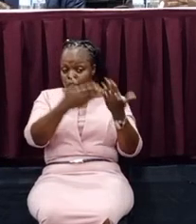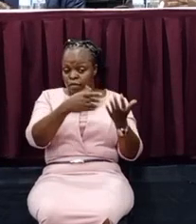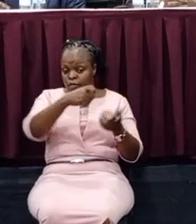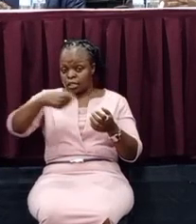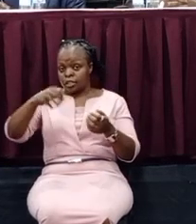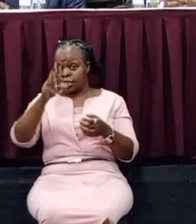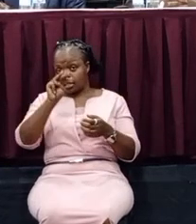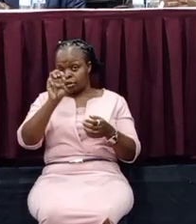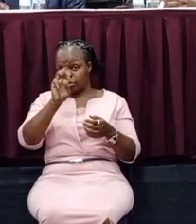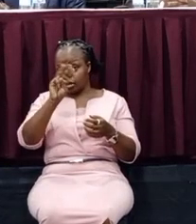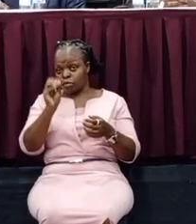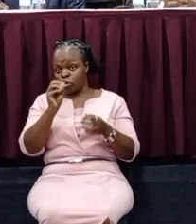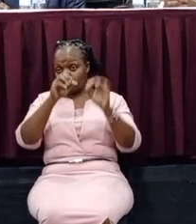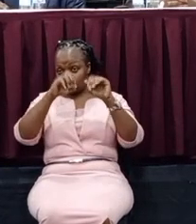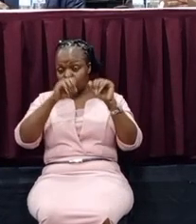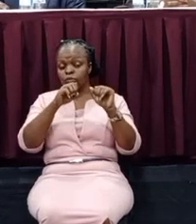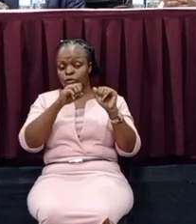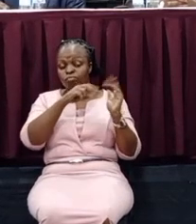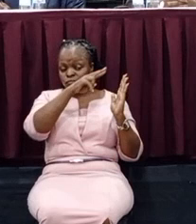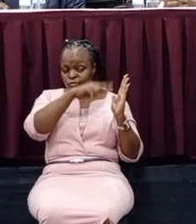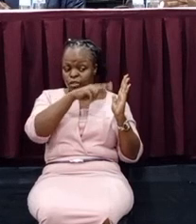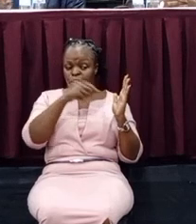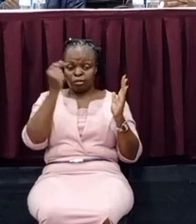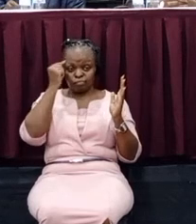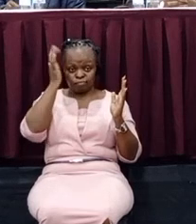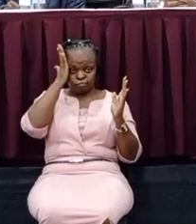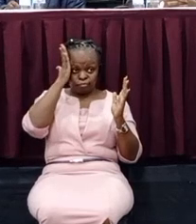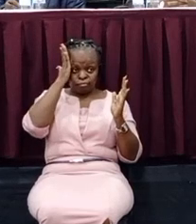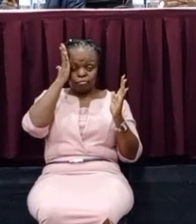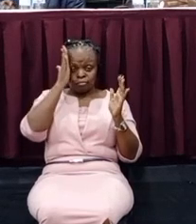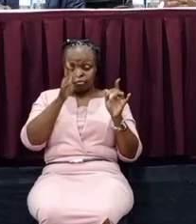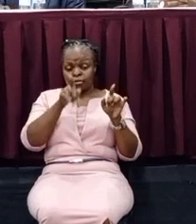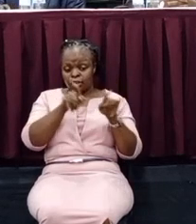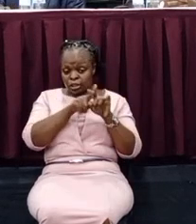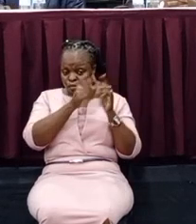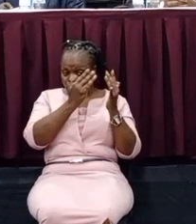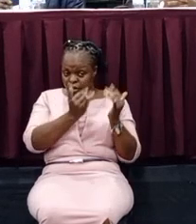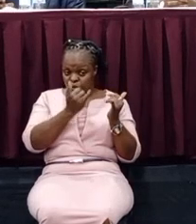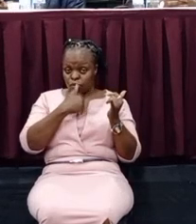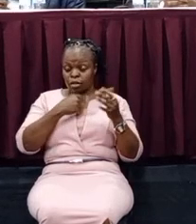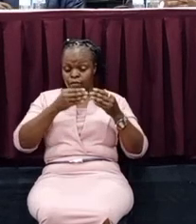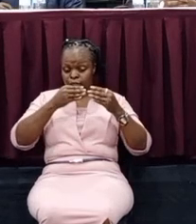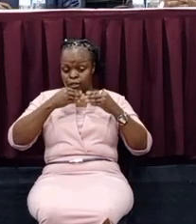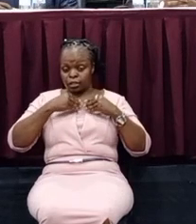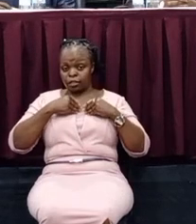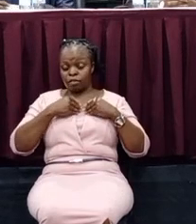We will take it into account. We far, we have received the concurrence of the Cabinet Secretary for Treasury